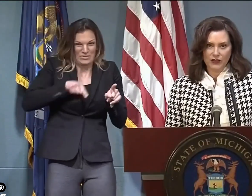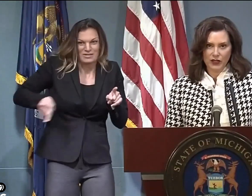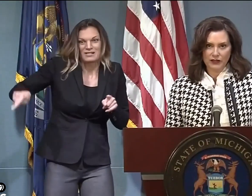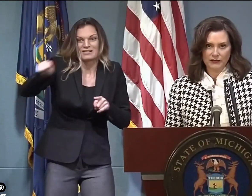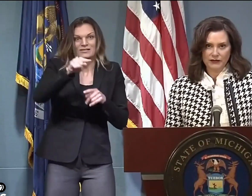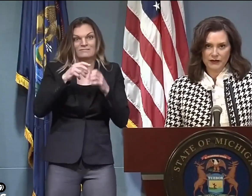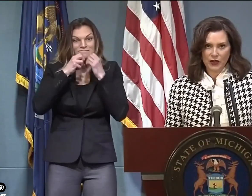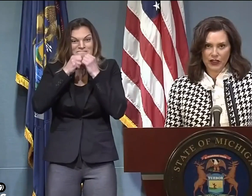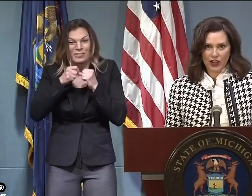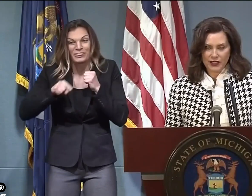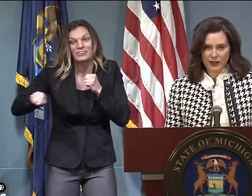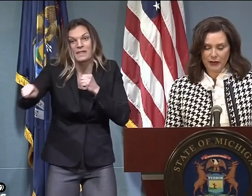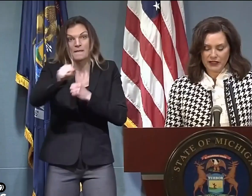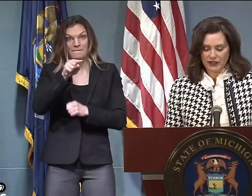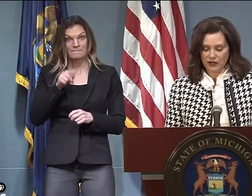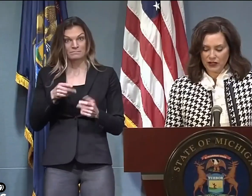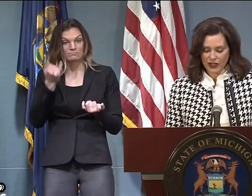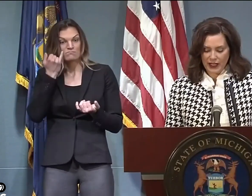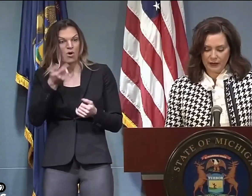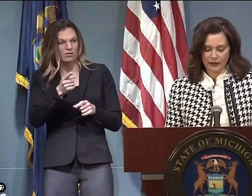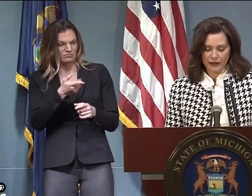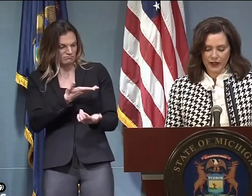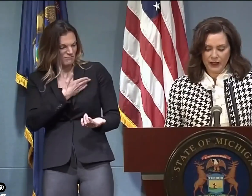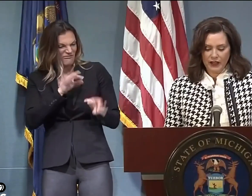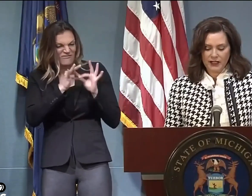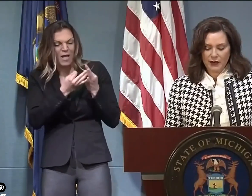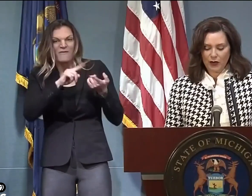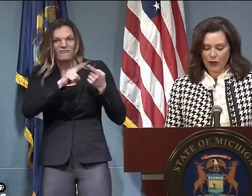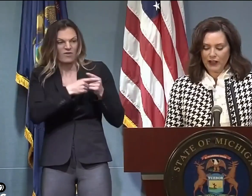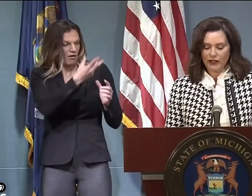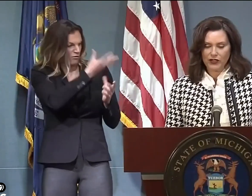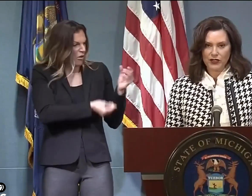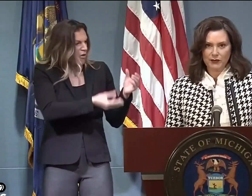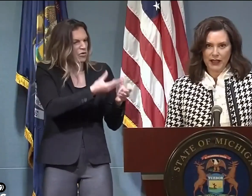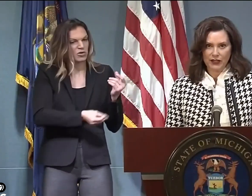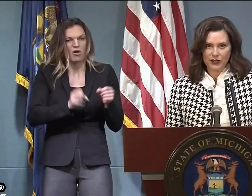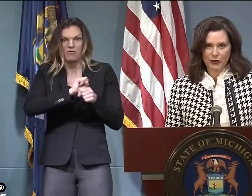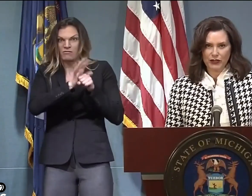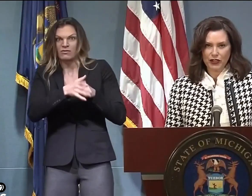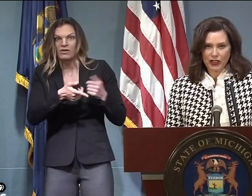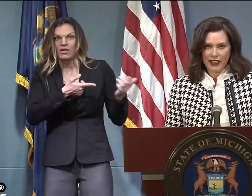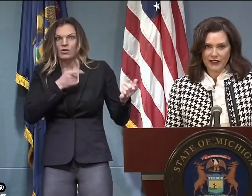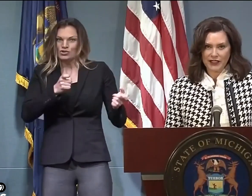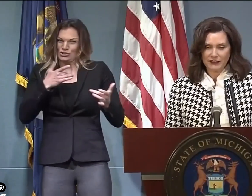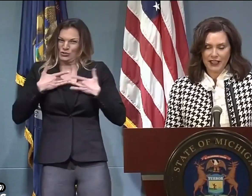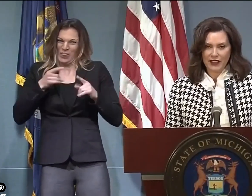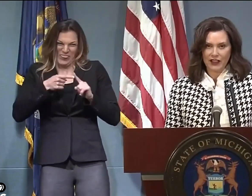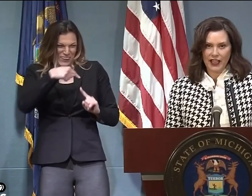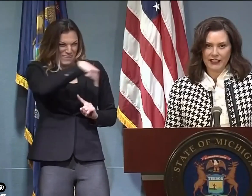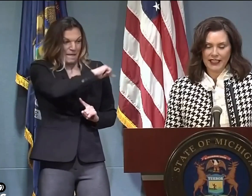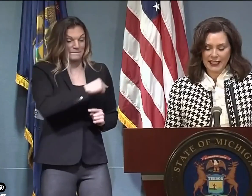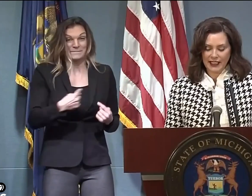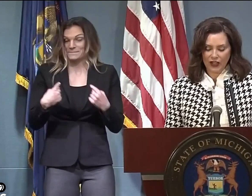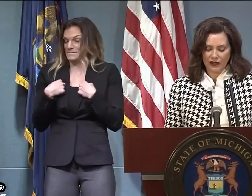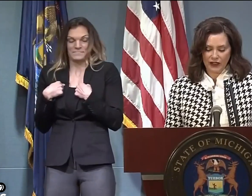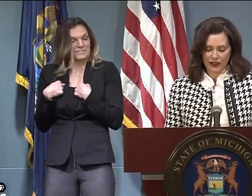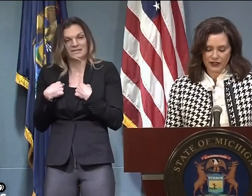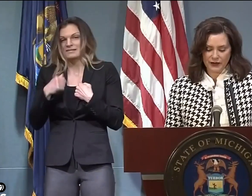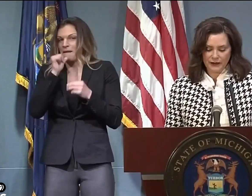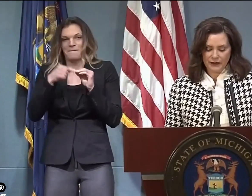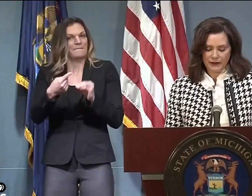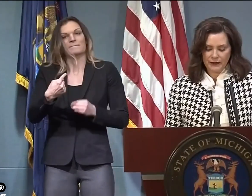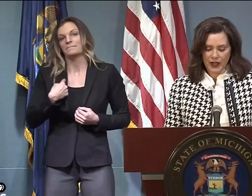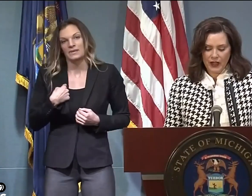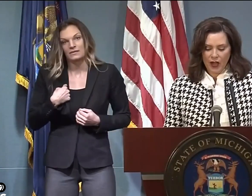Michigan who are mourning the loss of a loved one or the loss of a business or a job. It's about our brave first responders who put their